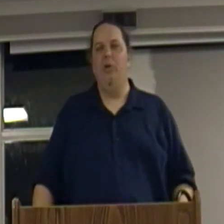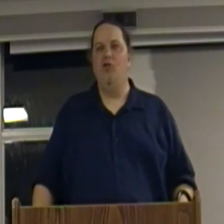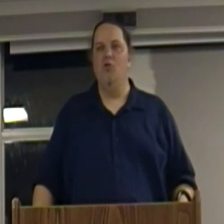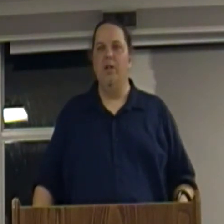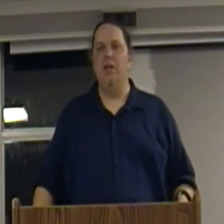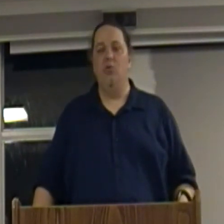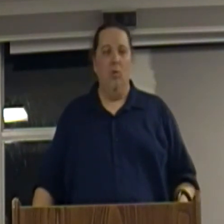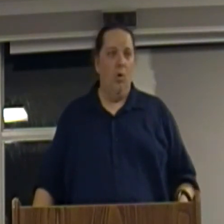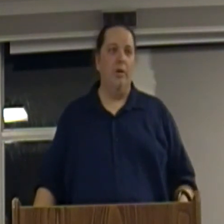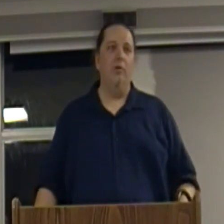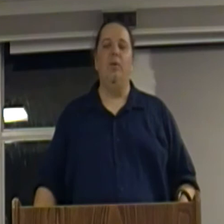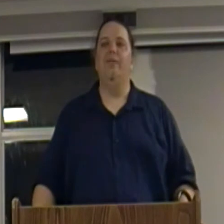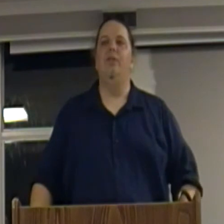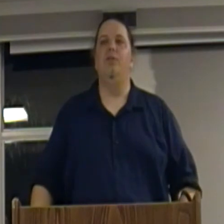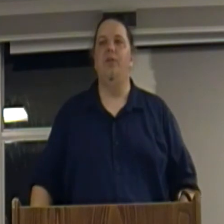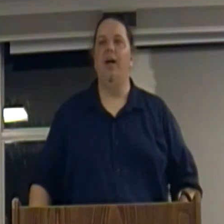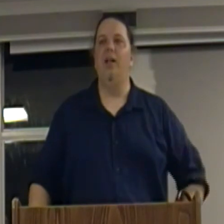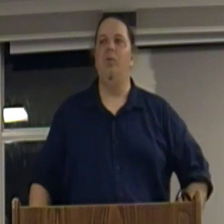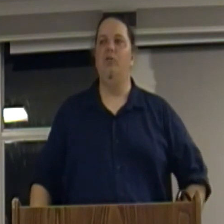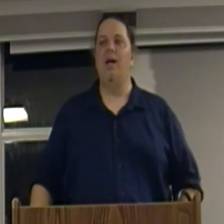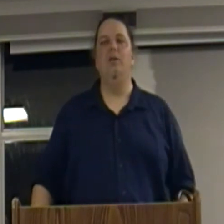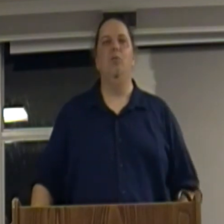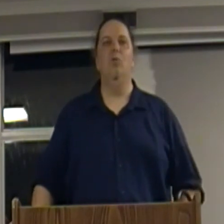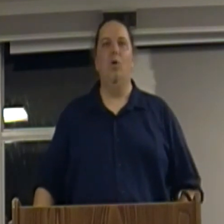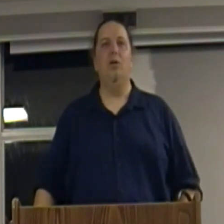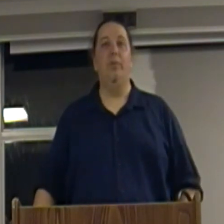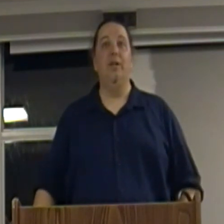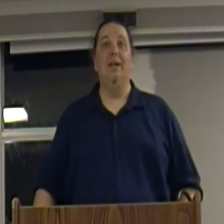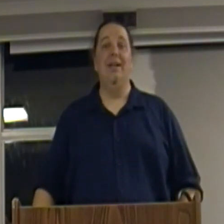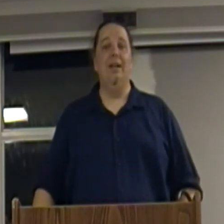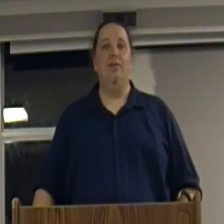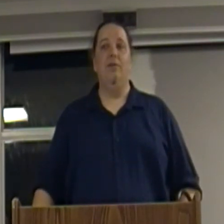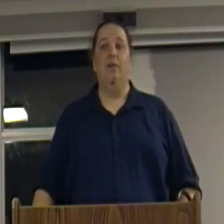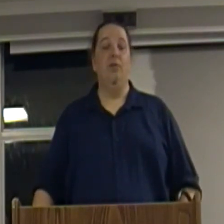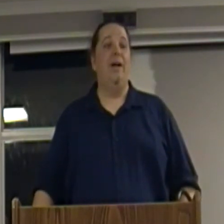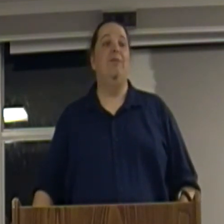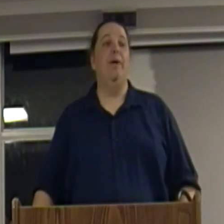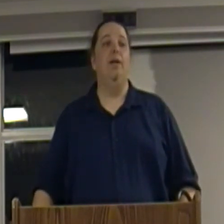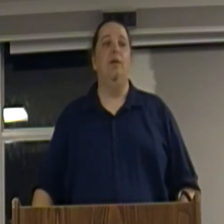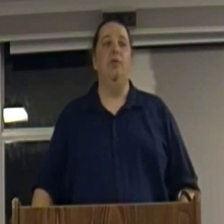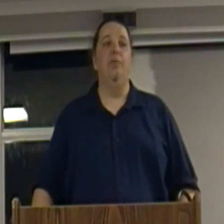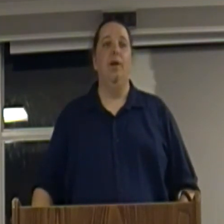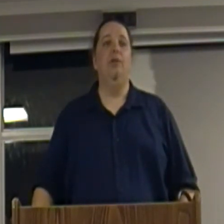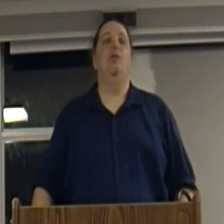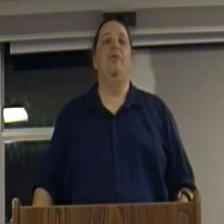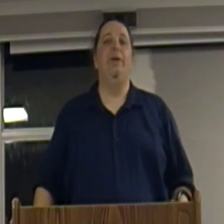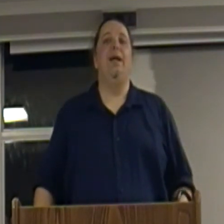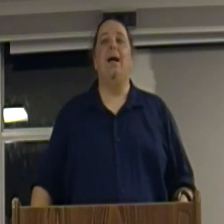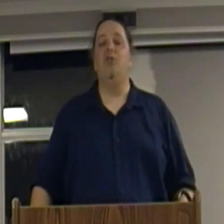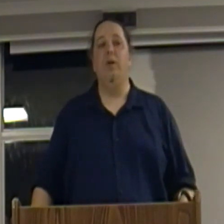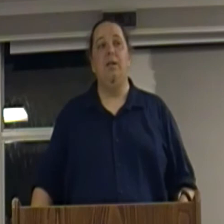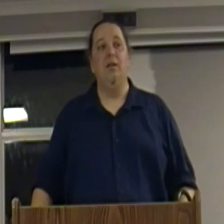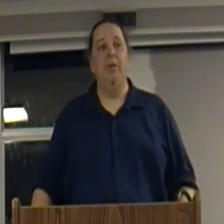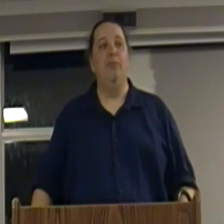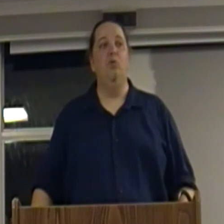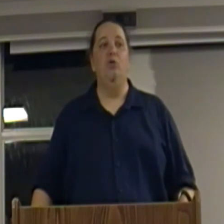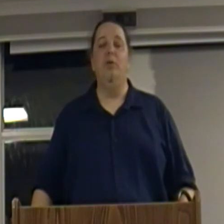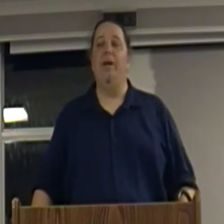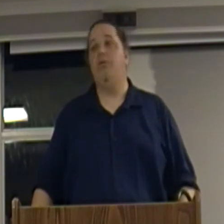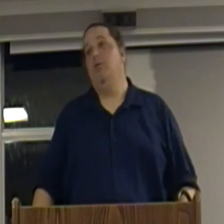in which greed is rewarded. We live in a society and we're not only rewarded but it's a survival mechanism. And so everybody acts greedy and the people who do the best